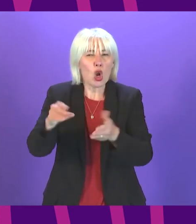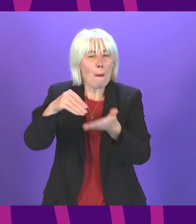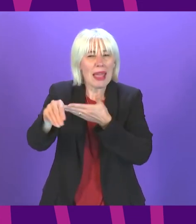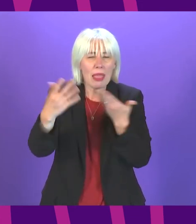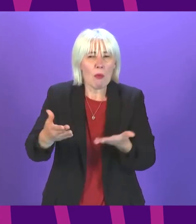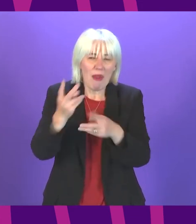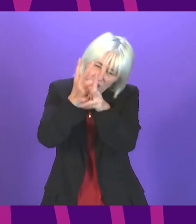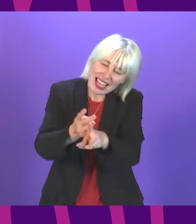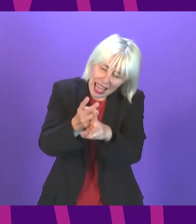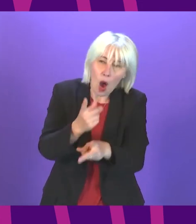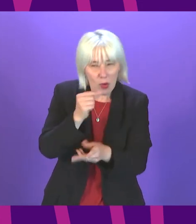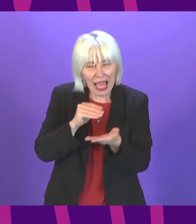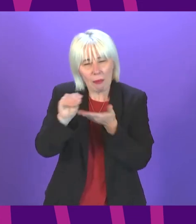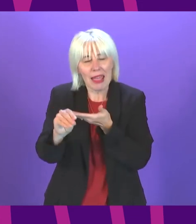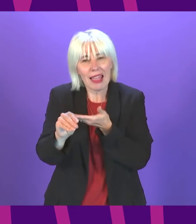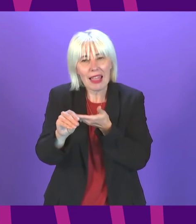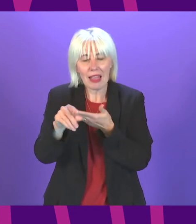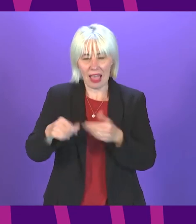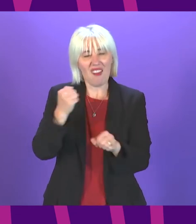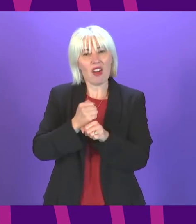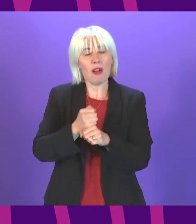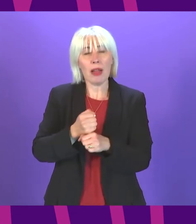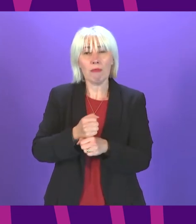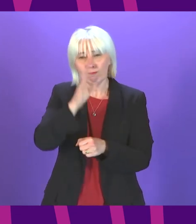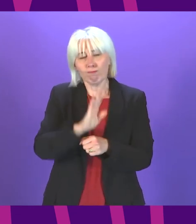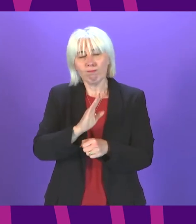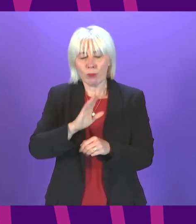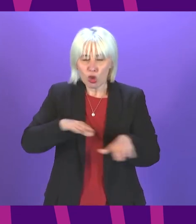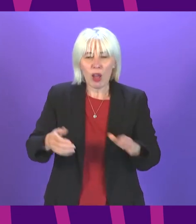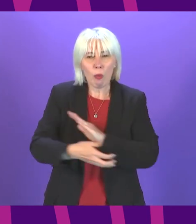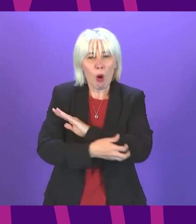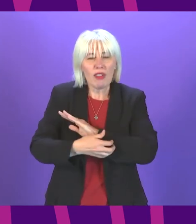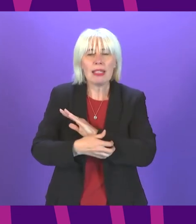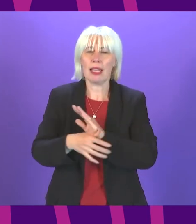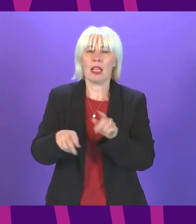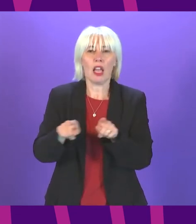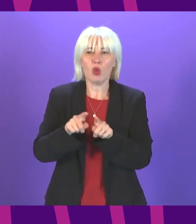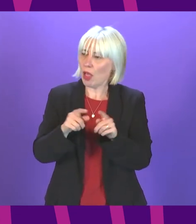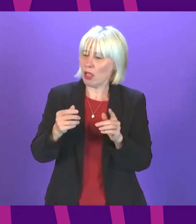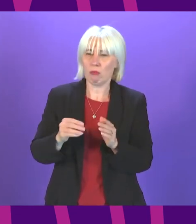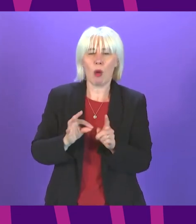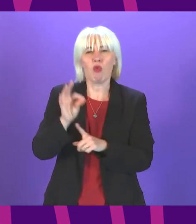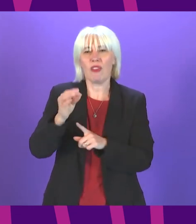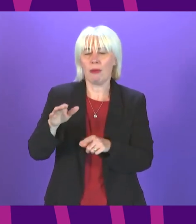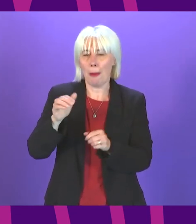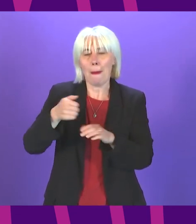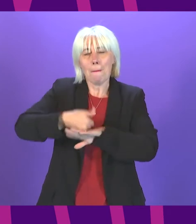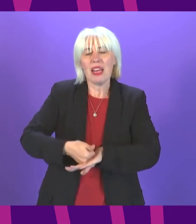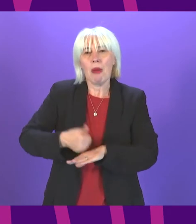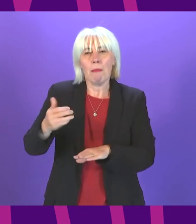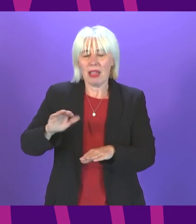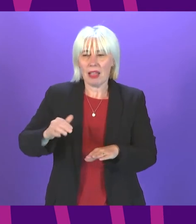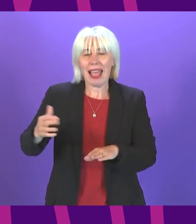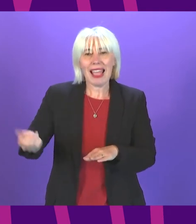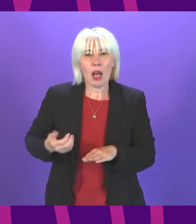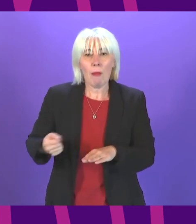some if this government is serious about ending child poverty progressing a minimum income and genuinely making Scotland the best place to grow